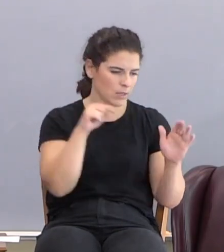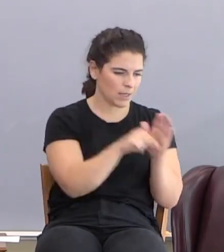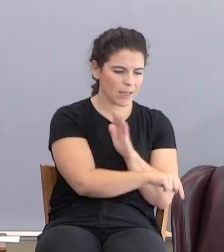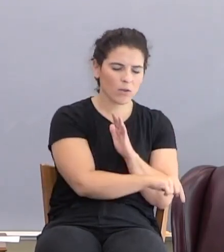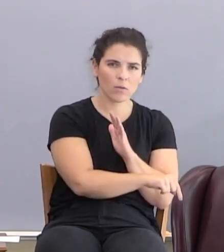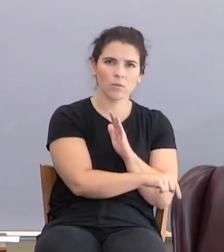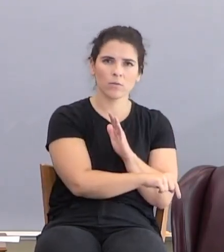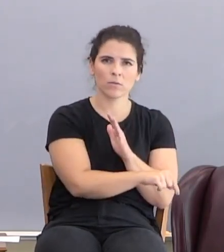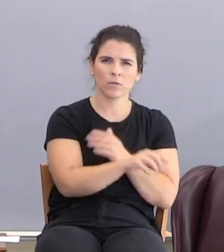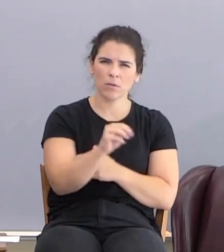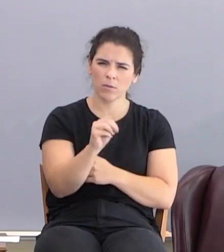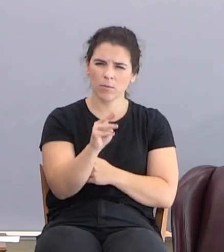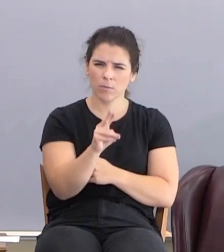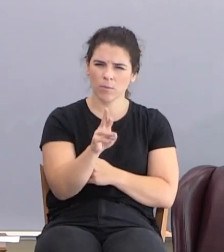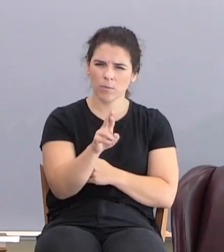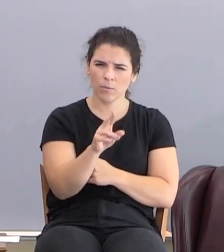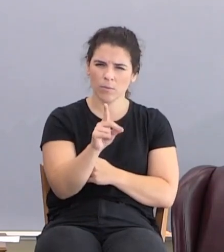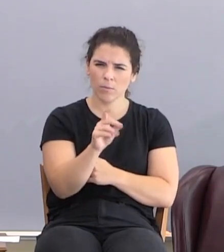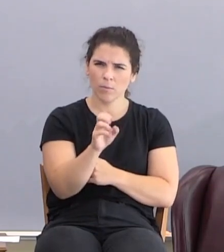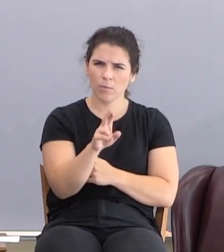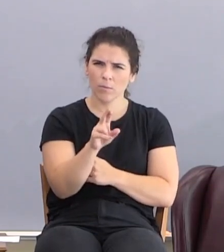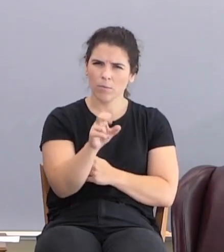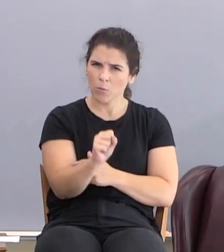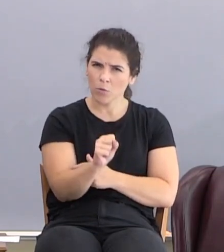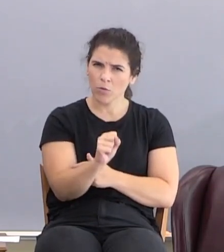murders his brother.